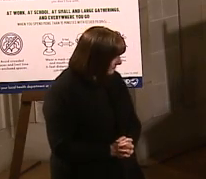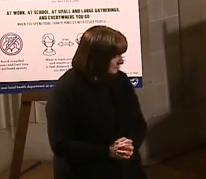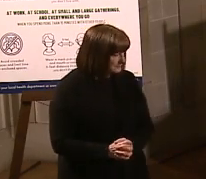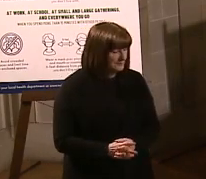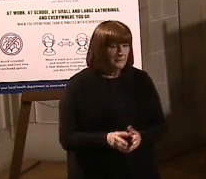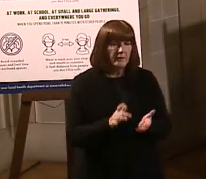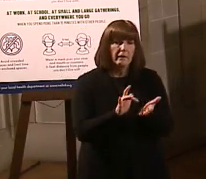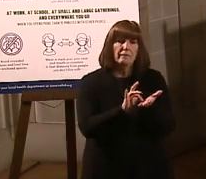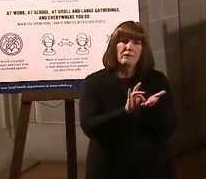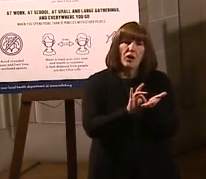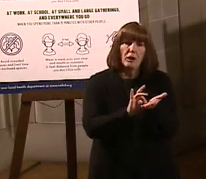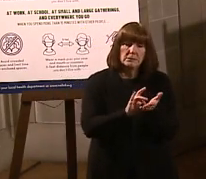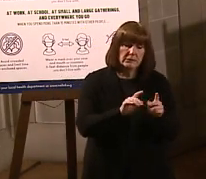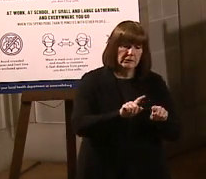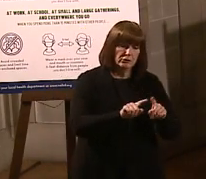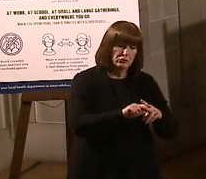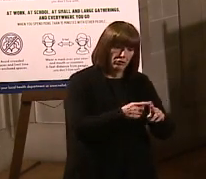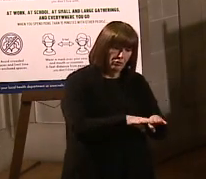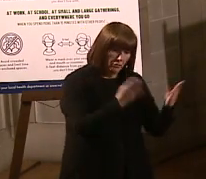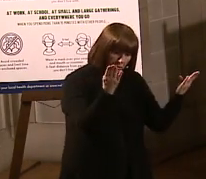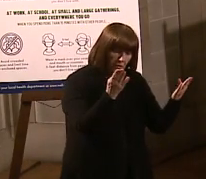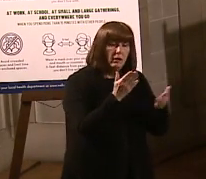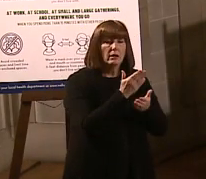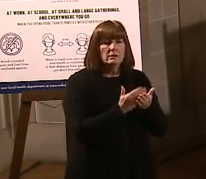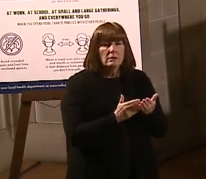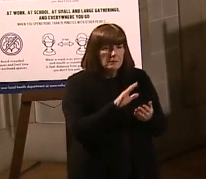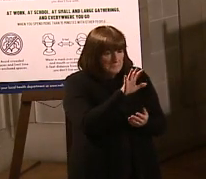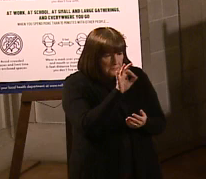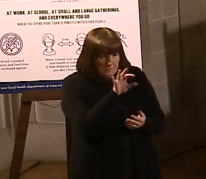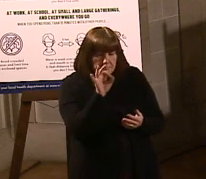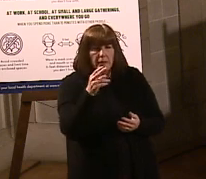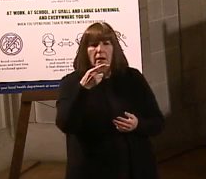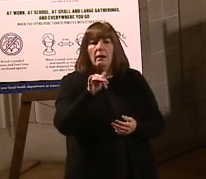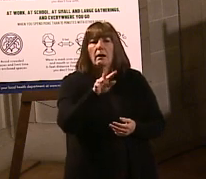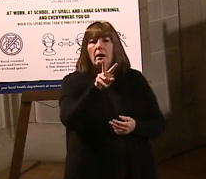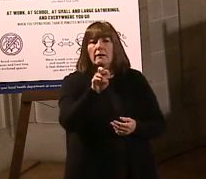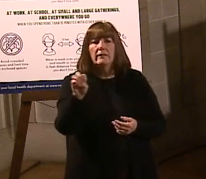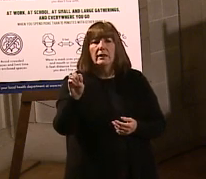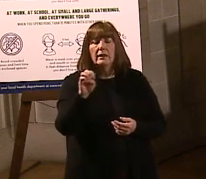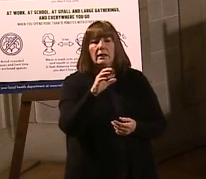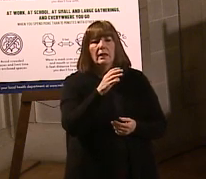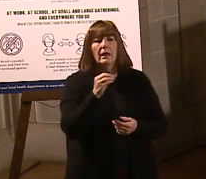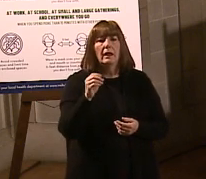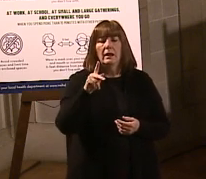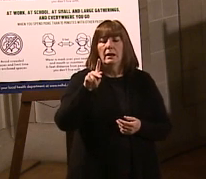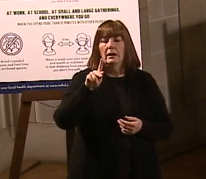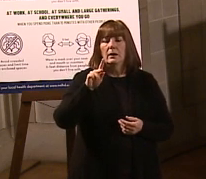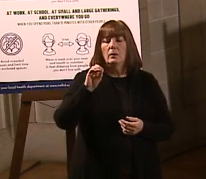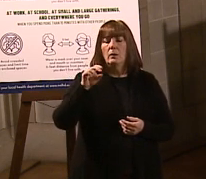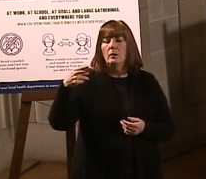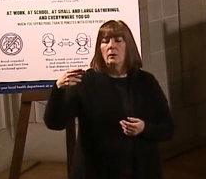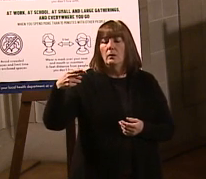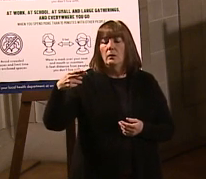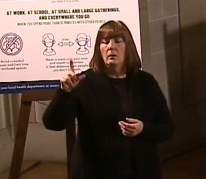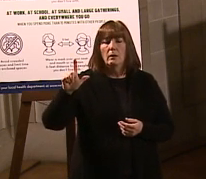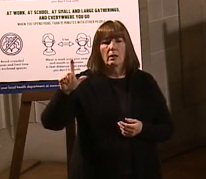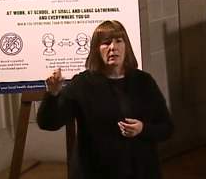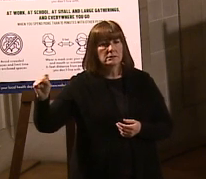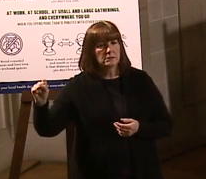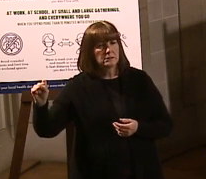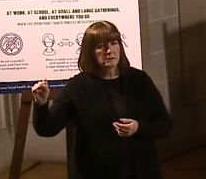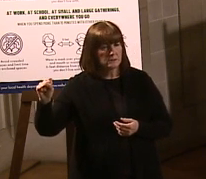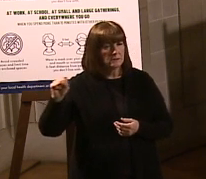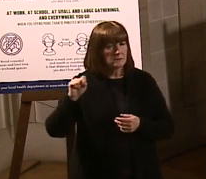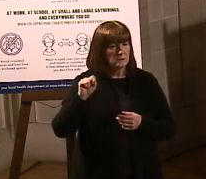So the pharmacies that we'll start out with are going to be some select Hy-Vee and Kohl's pharmacies. And then we also have some local pharmacies that